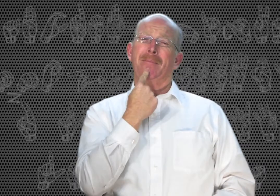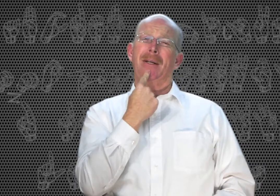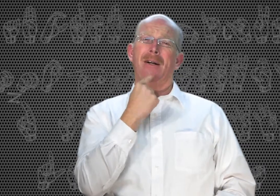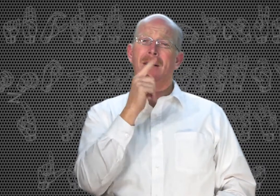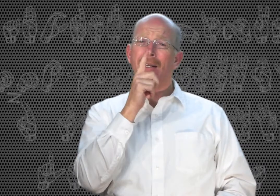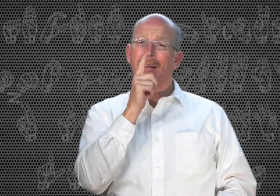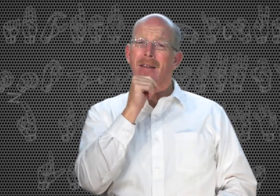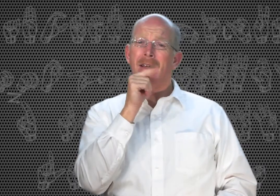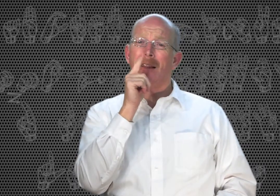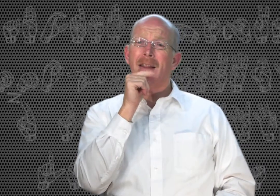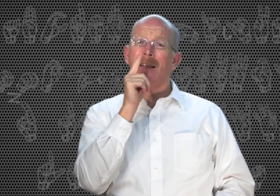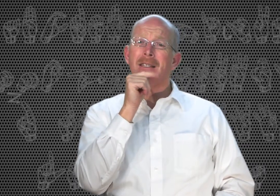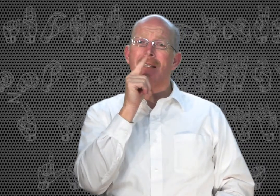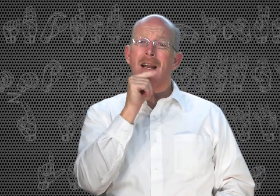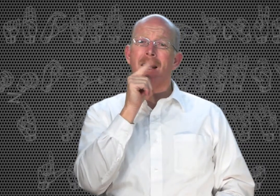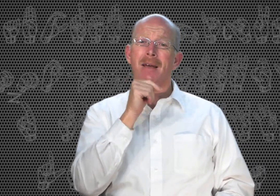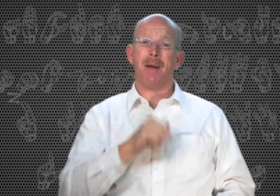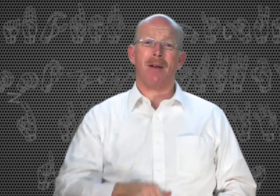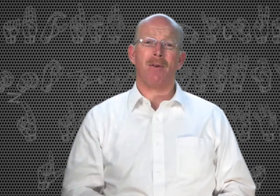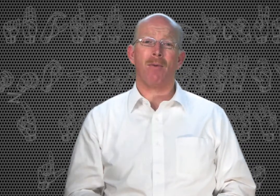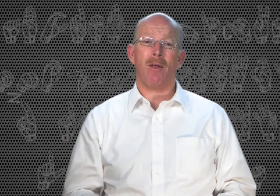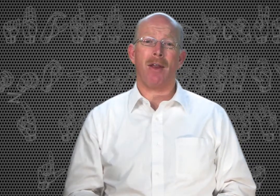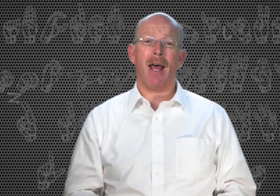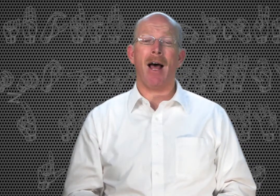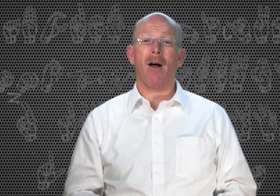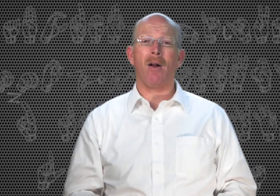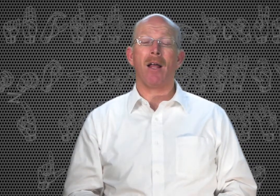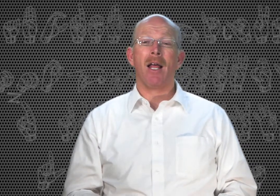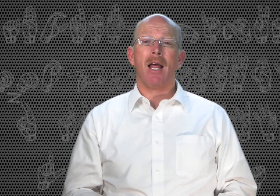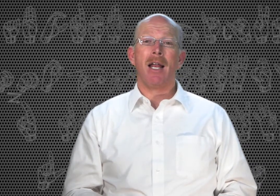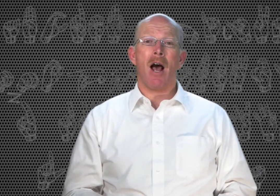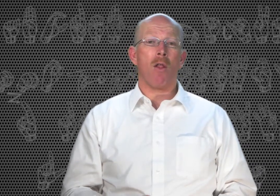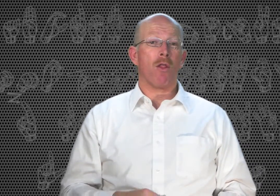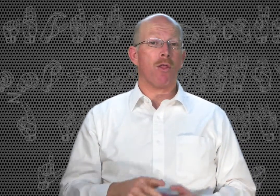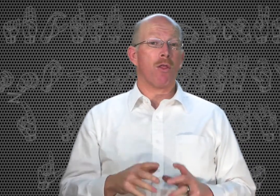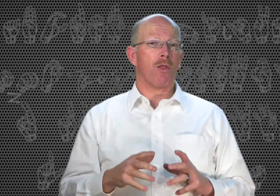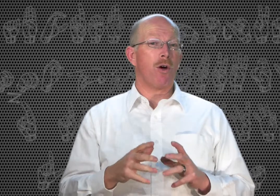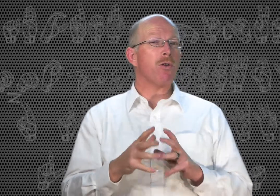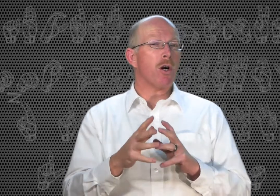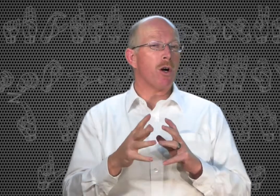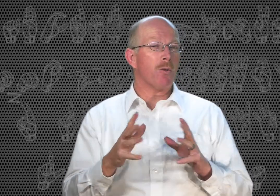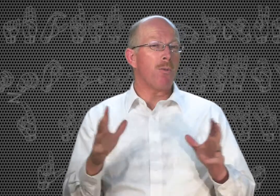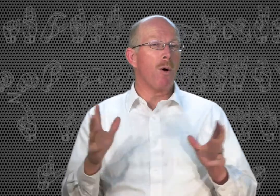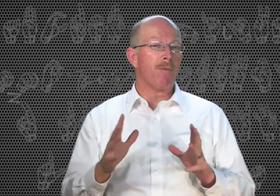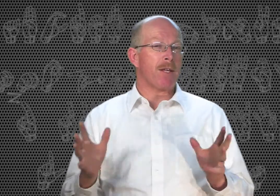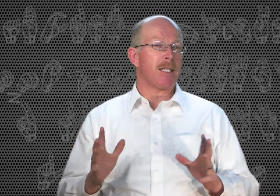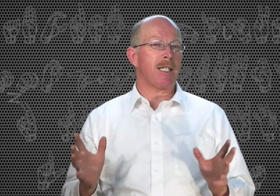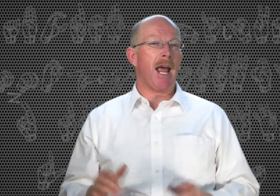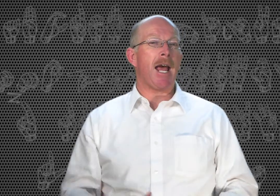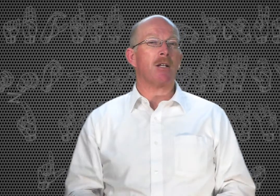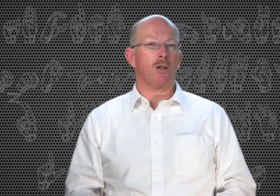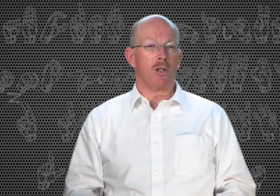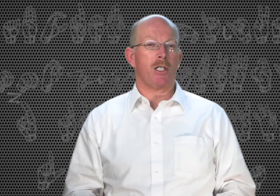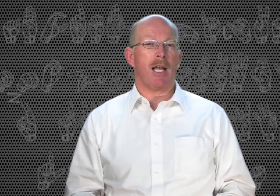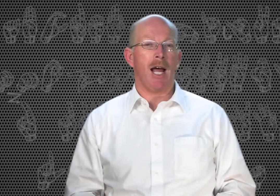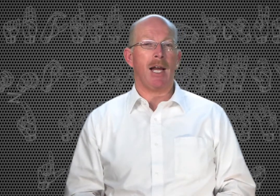Bitter. And this is lemon with an L. Now, those are more of the standard sign